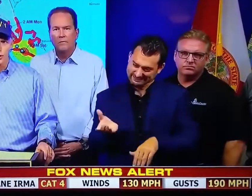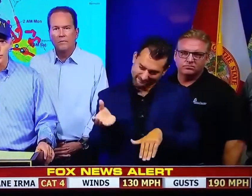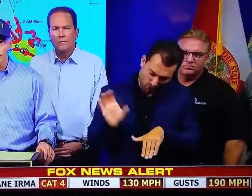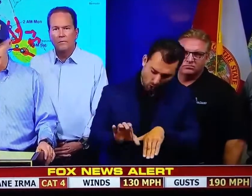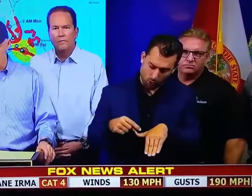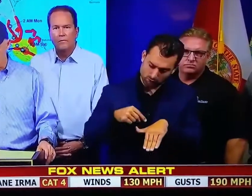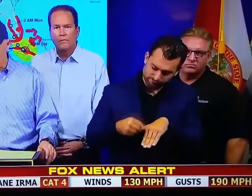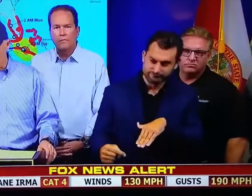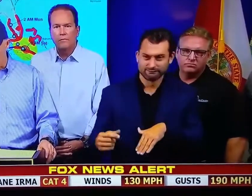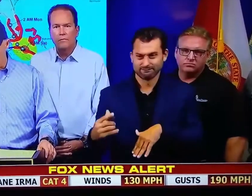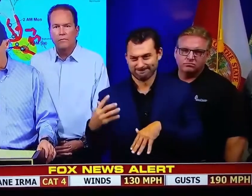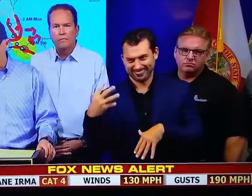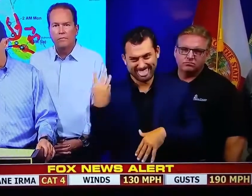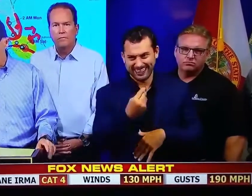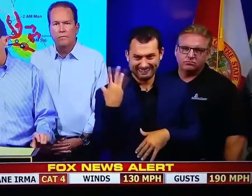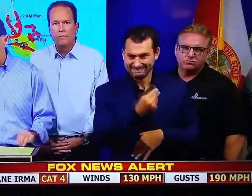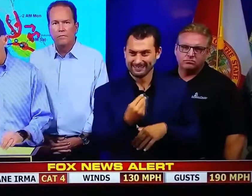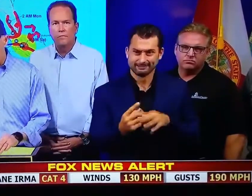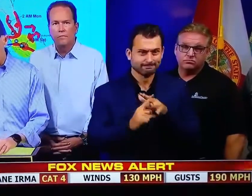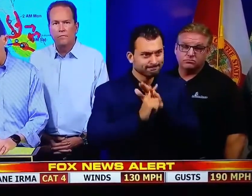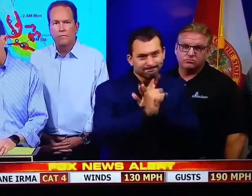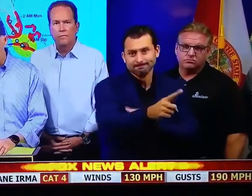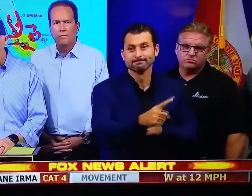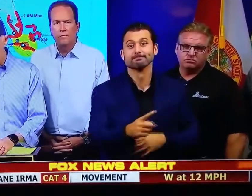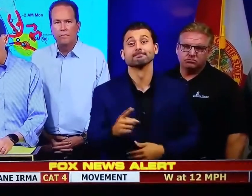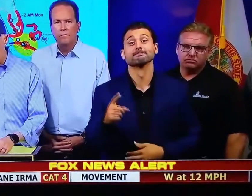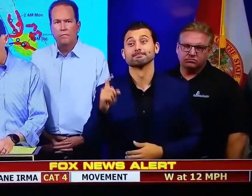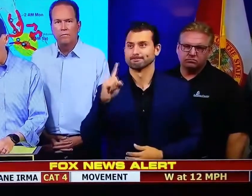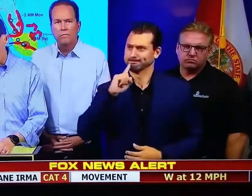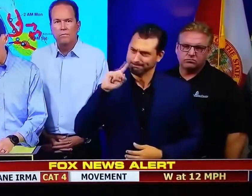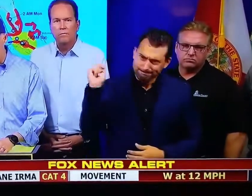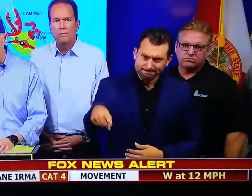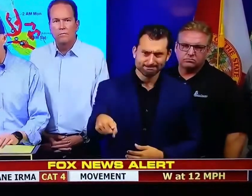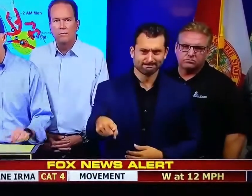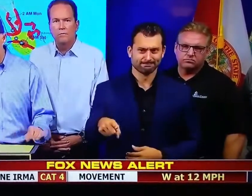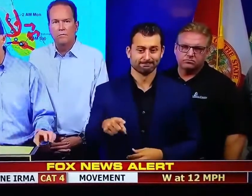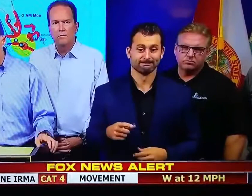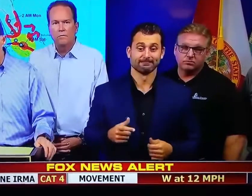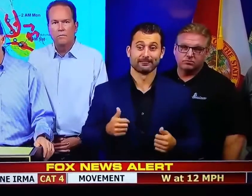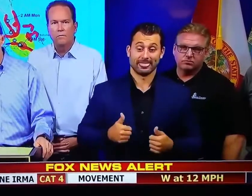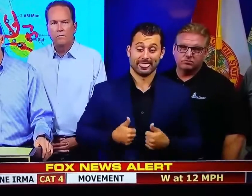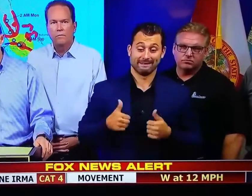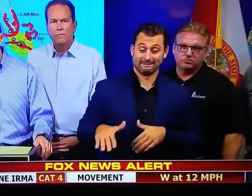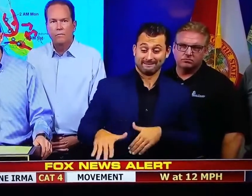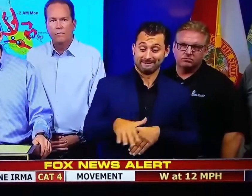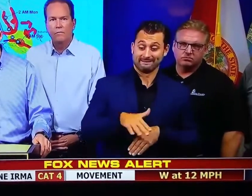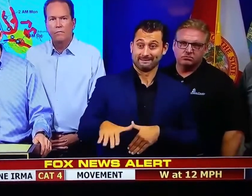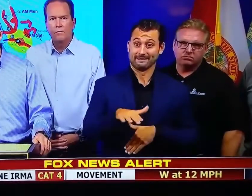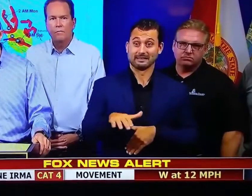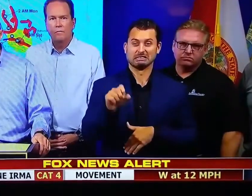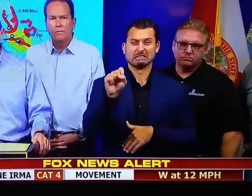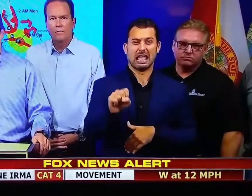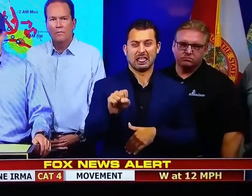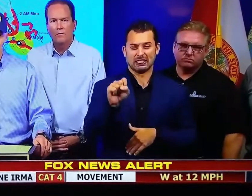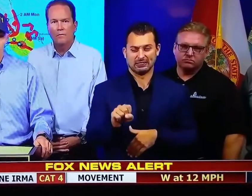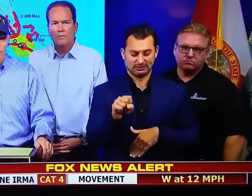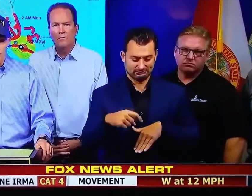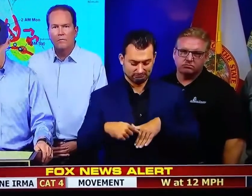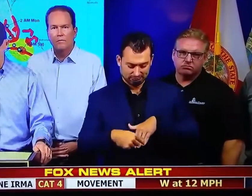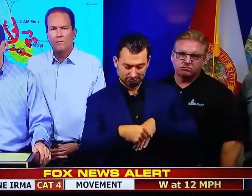local evacuation orders. If you live in an evacuation zone in southwest Florida, you need to be on the road by noon or find a near shelter